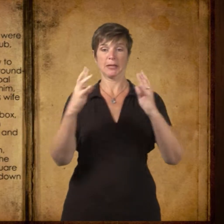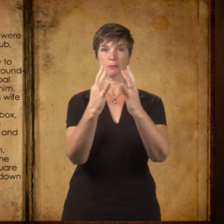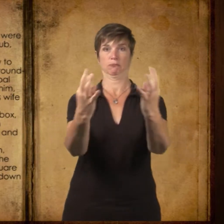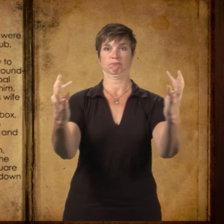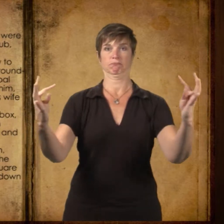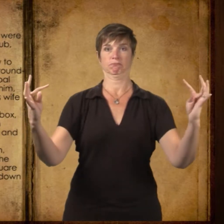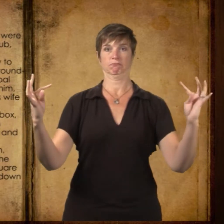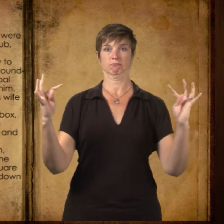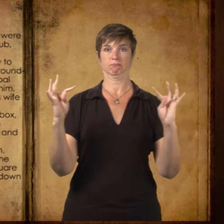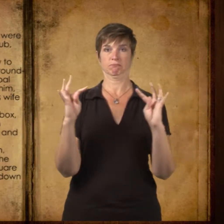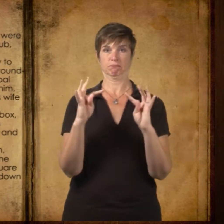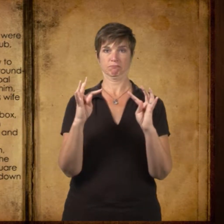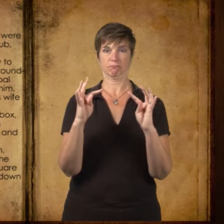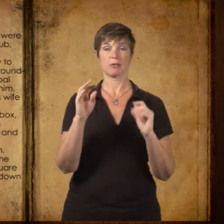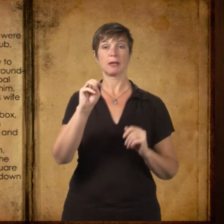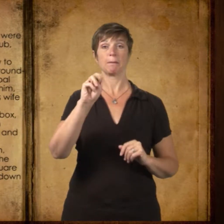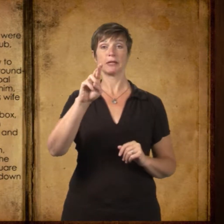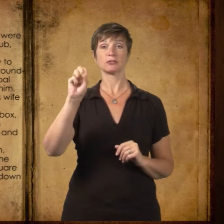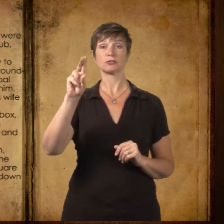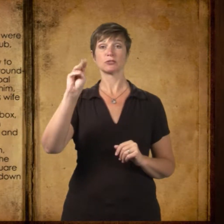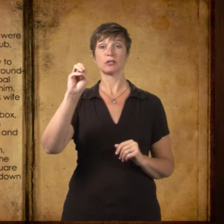Summers set the black box down on it.